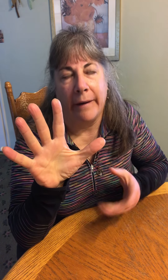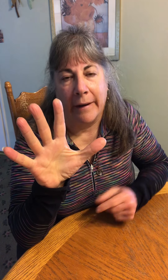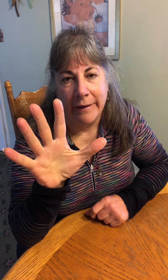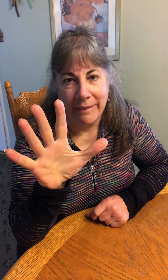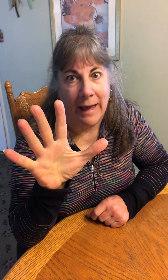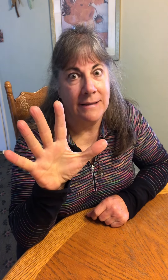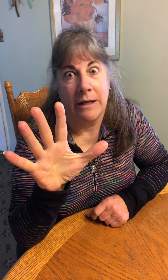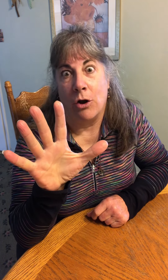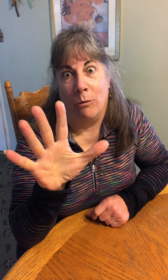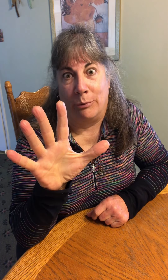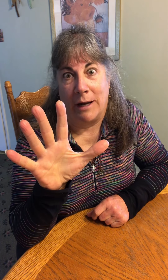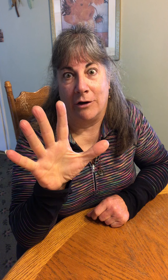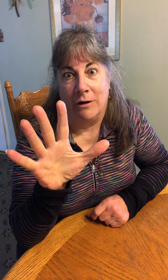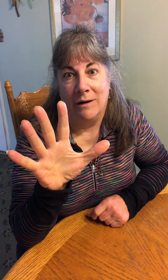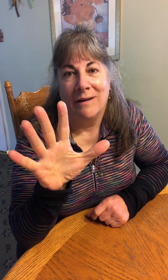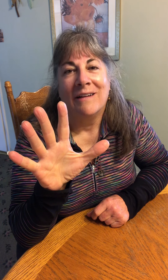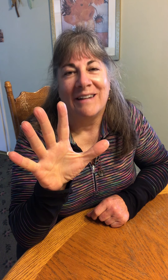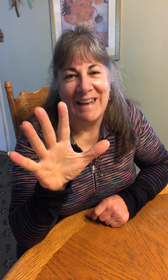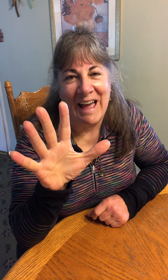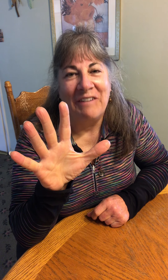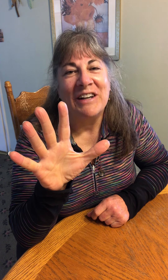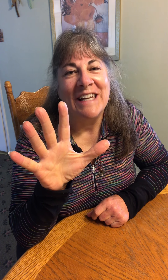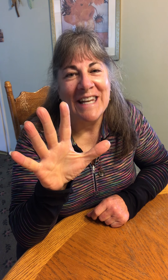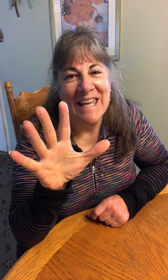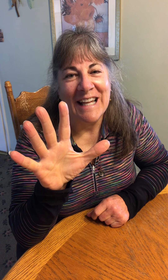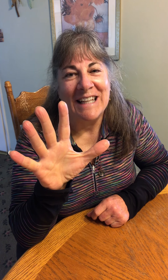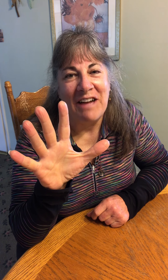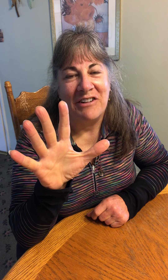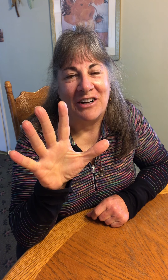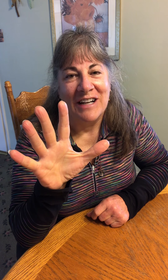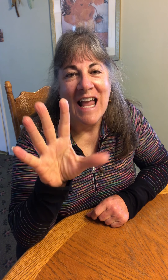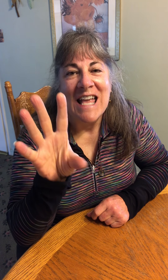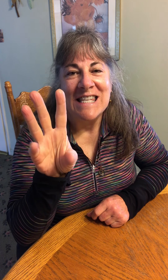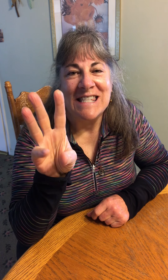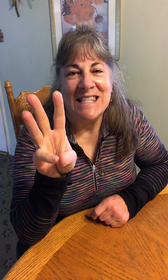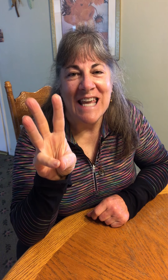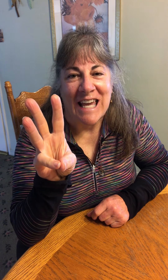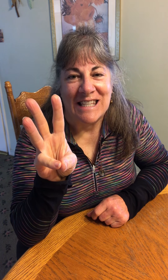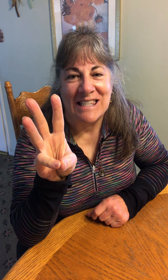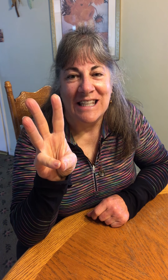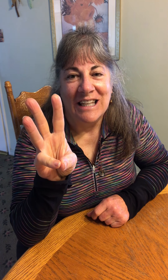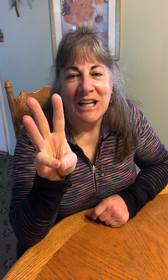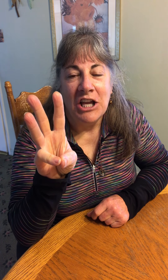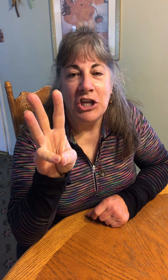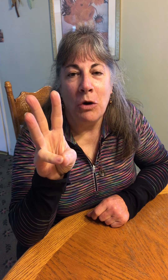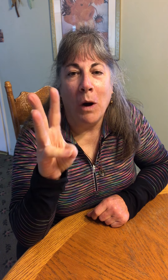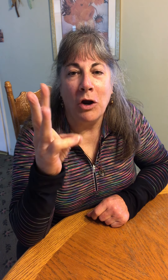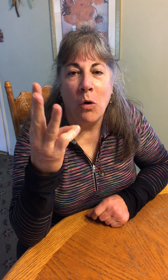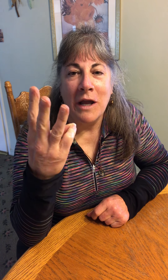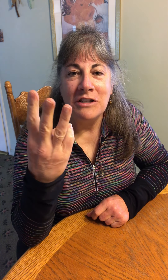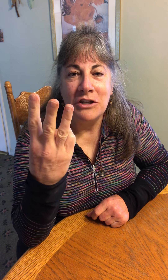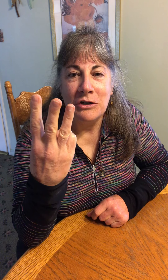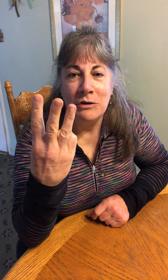that's a no-brainer. Now we're gonna get clever. Six. You are going to